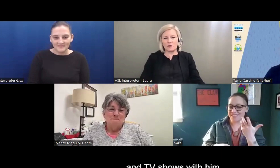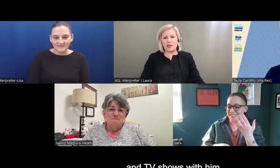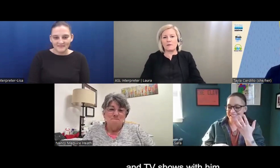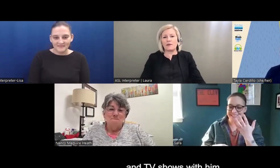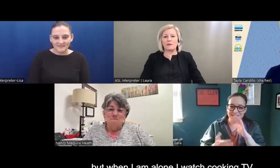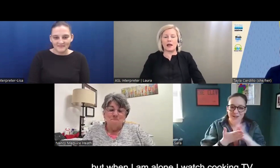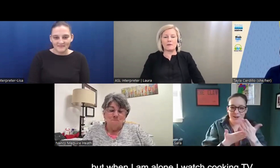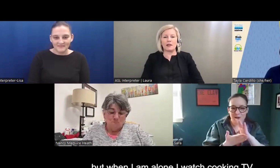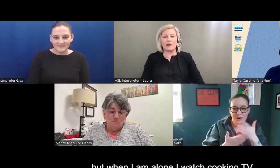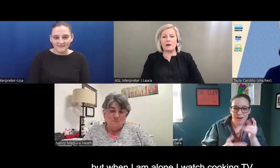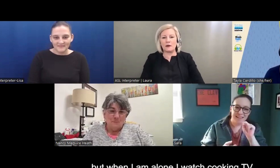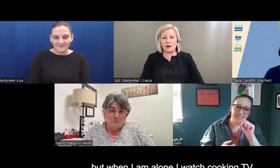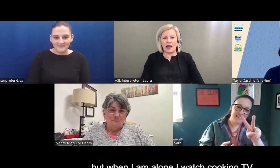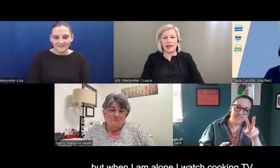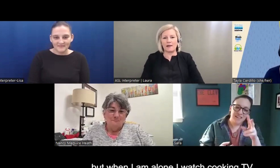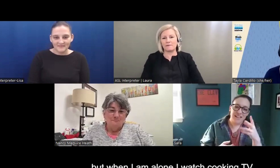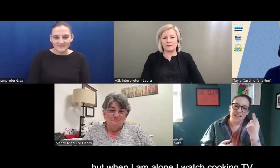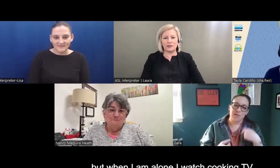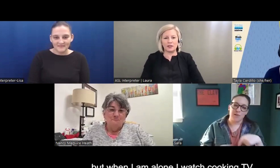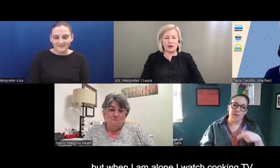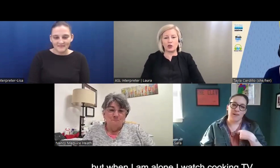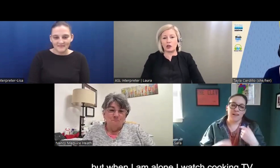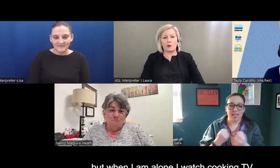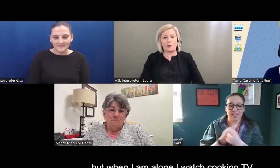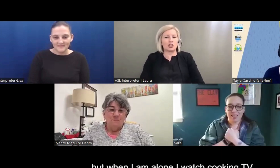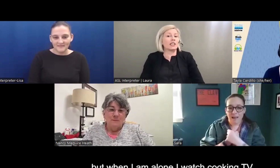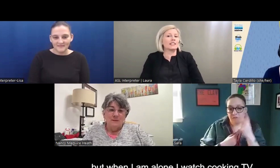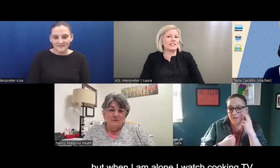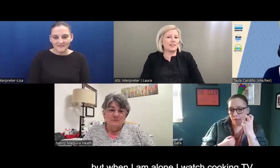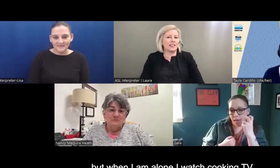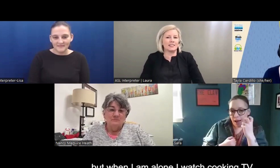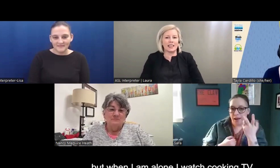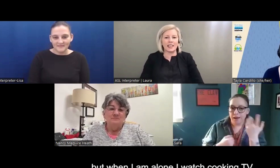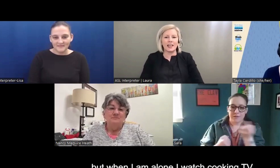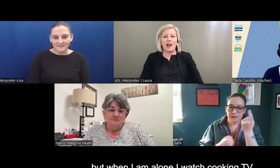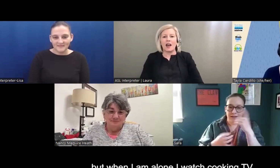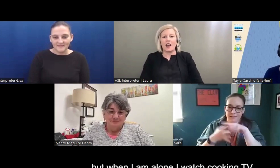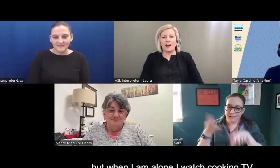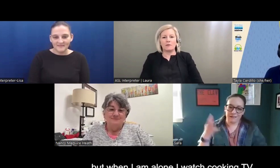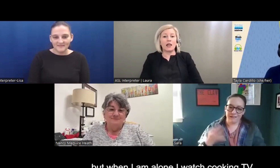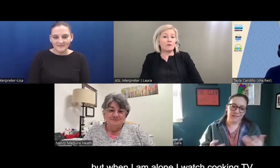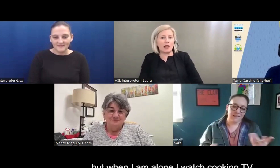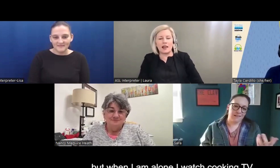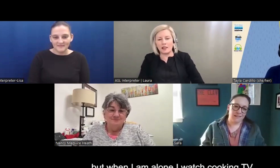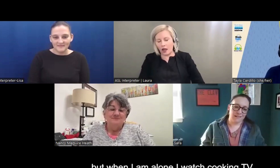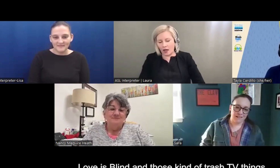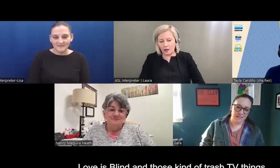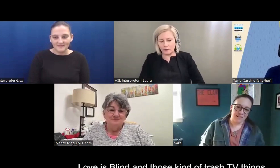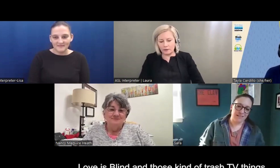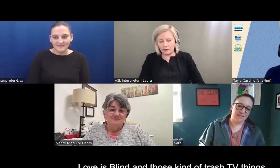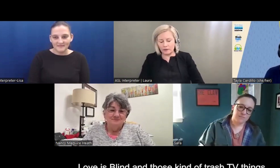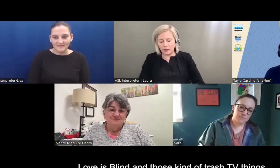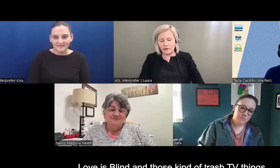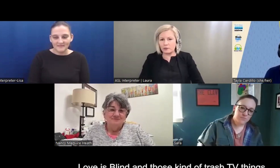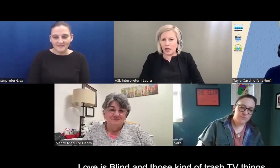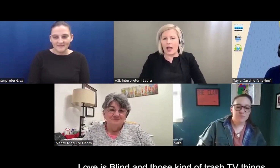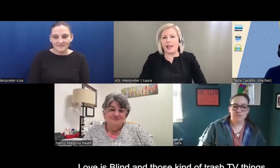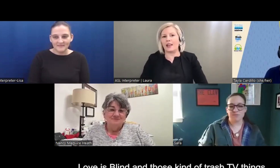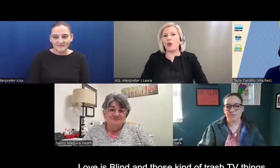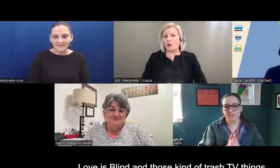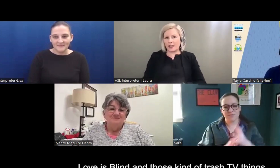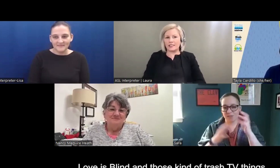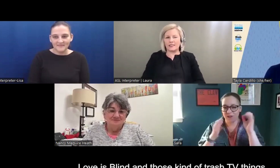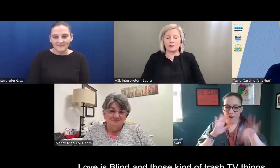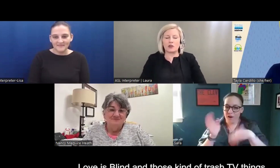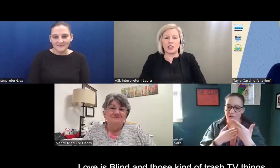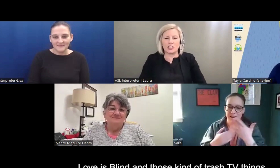good TV shows with him. But then when I'm alone, I'm, you know, I watch cooking TV, like Love is Blind,